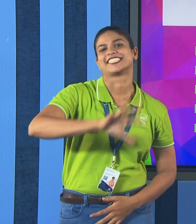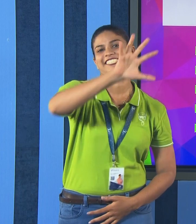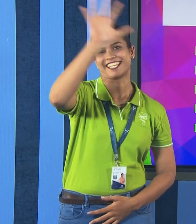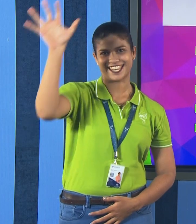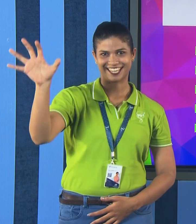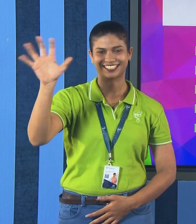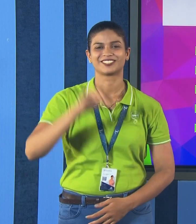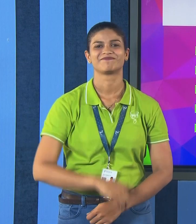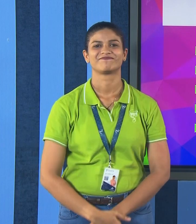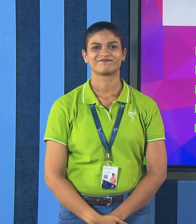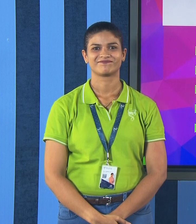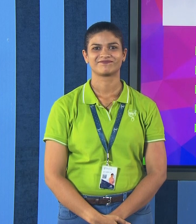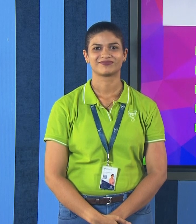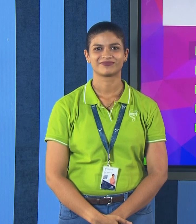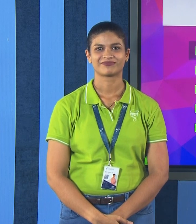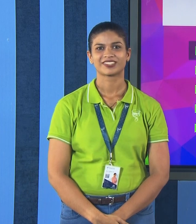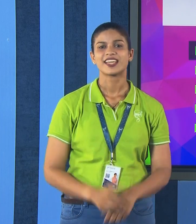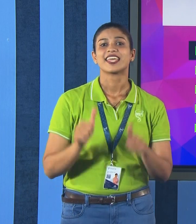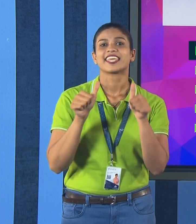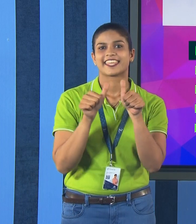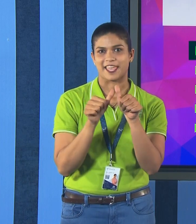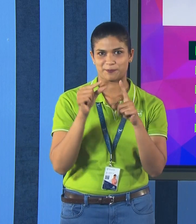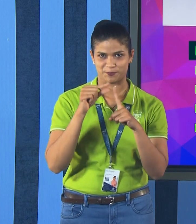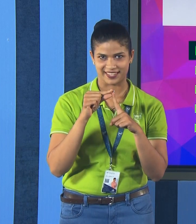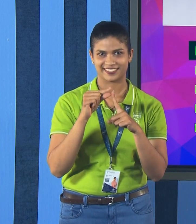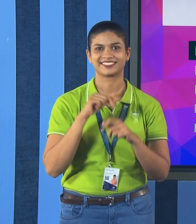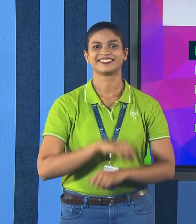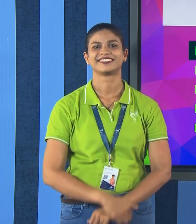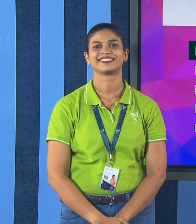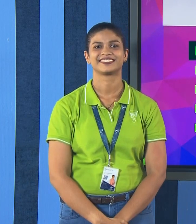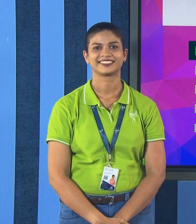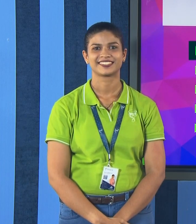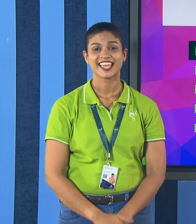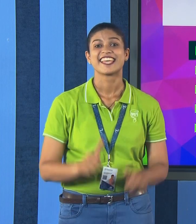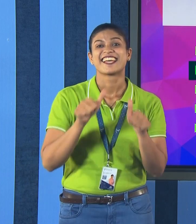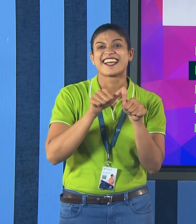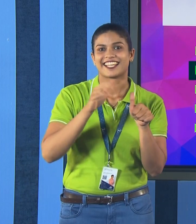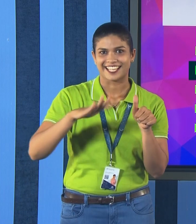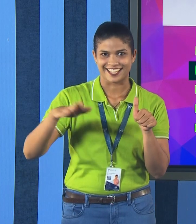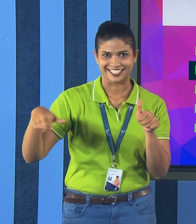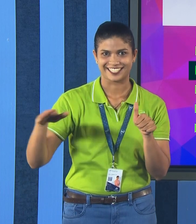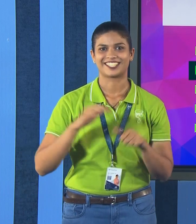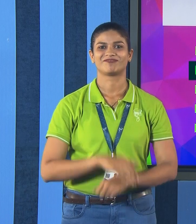of India. Andhra Pradesh, Arunangal Pradesh,